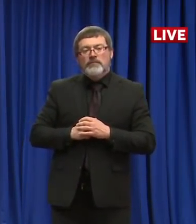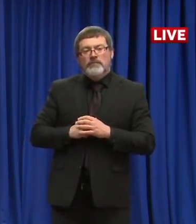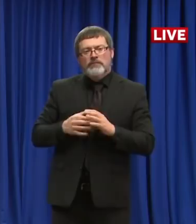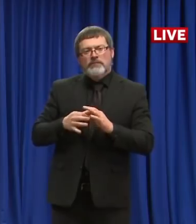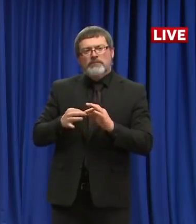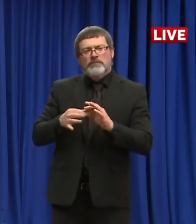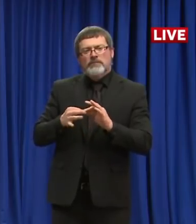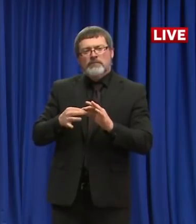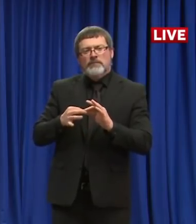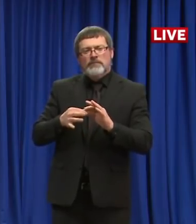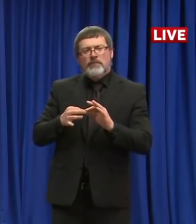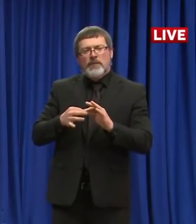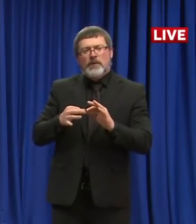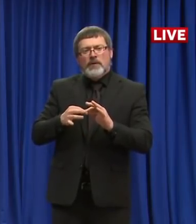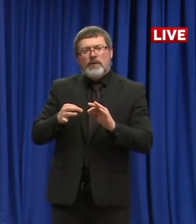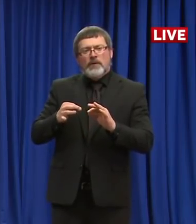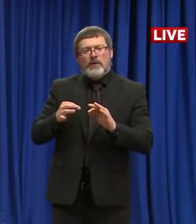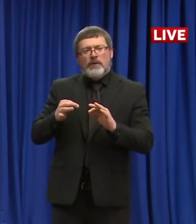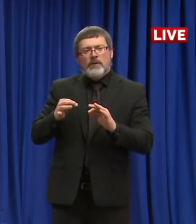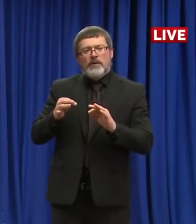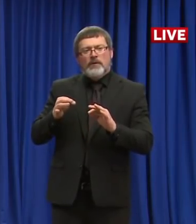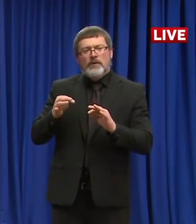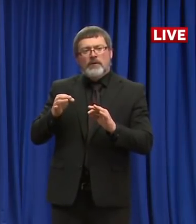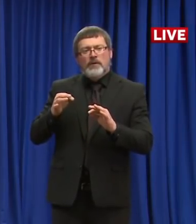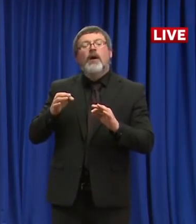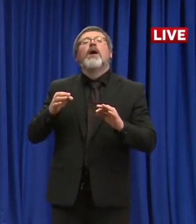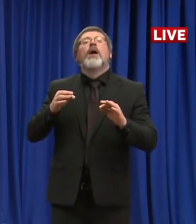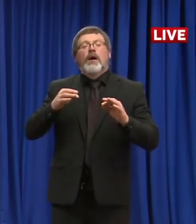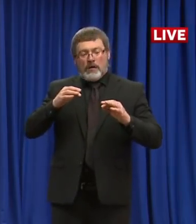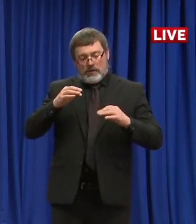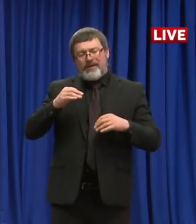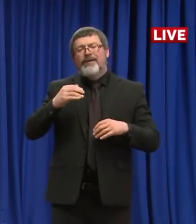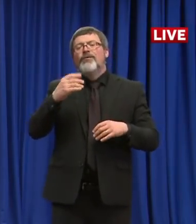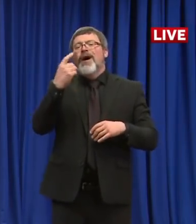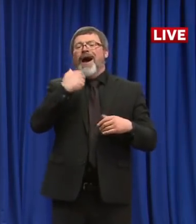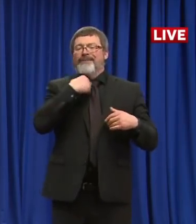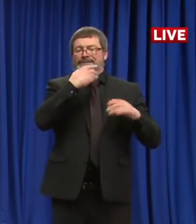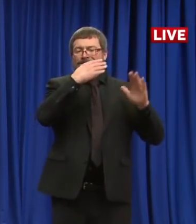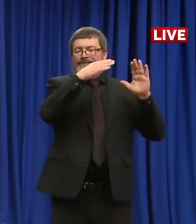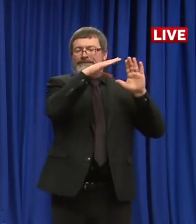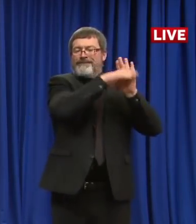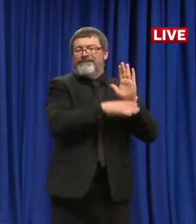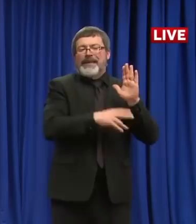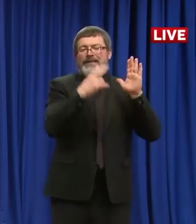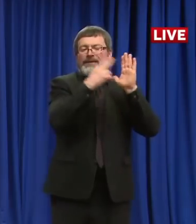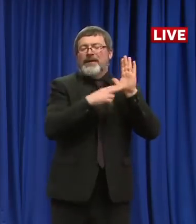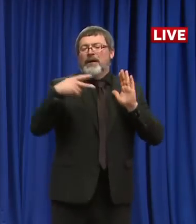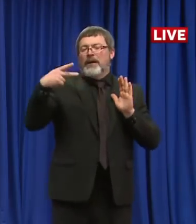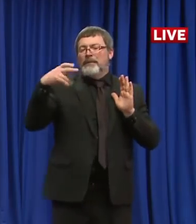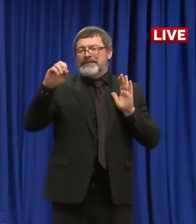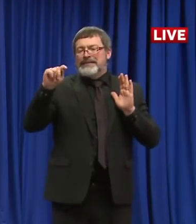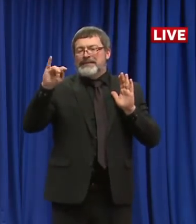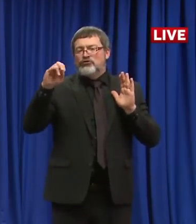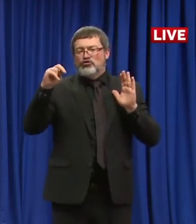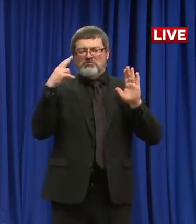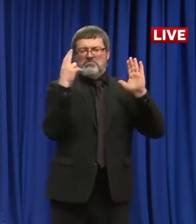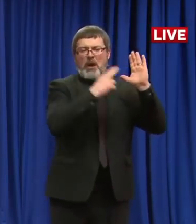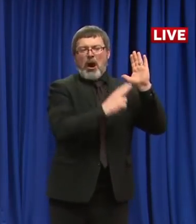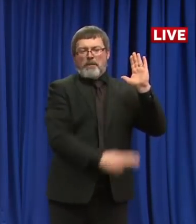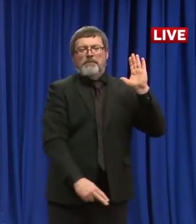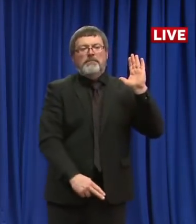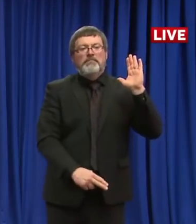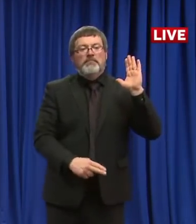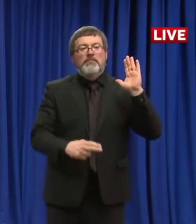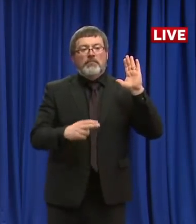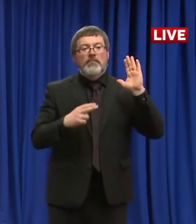we believe the occasion of this virus does not mark the suppression of liberty attempted and that many citizens suffering undue hardship and